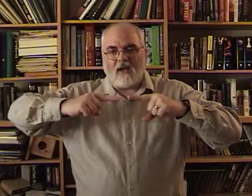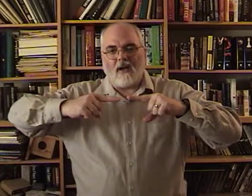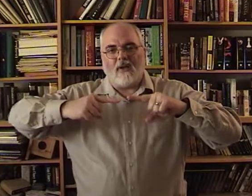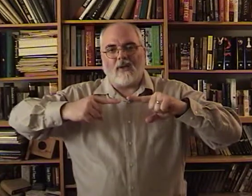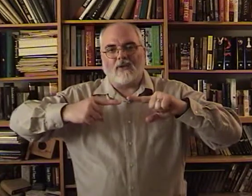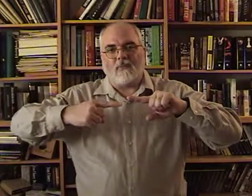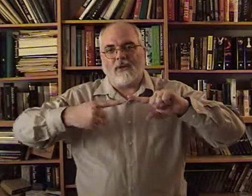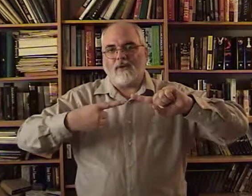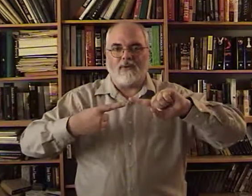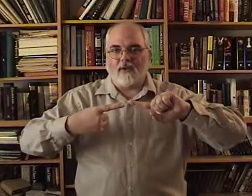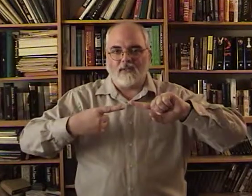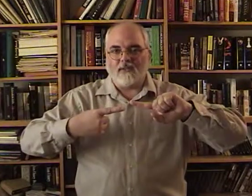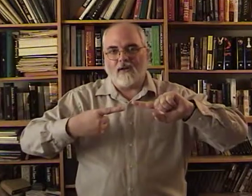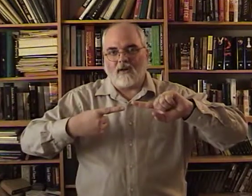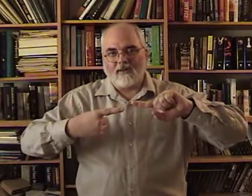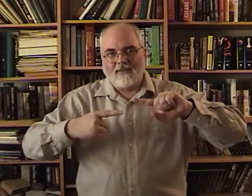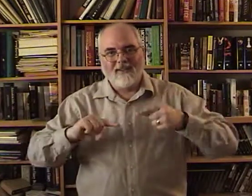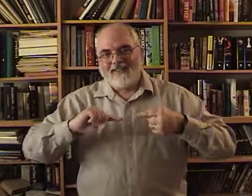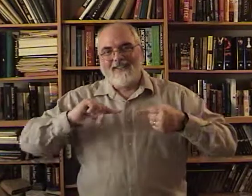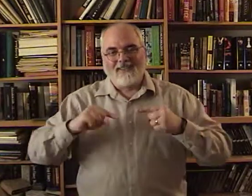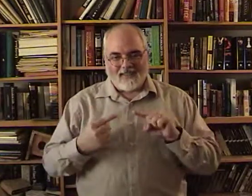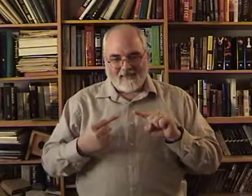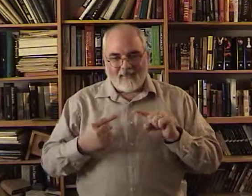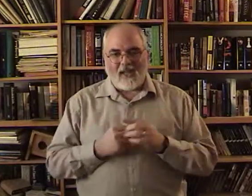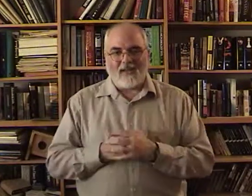Oh. That's going to break your fingers. It's going to hurt. Pain. Pain.